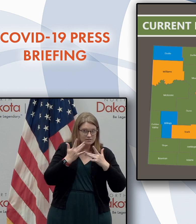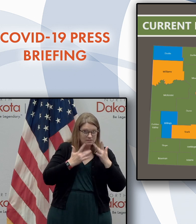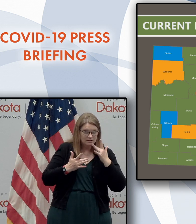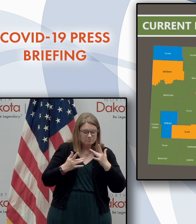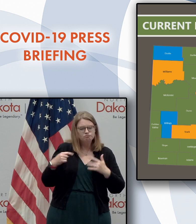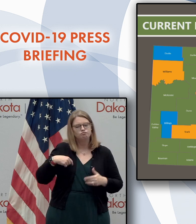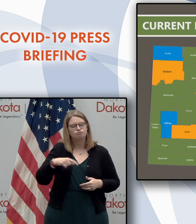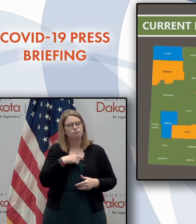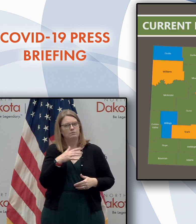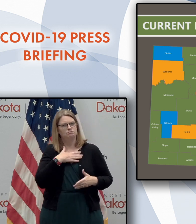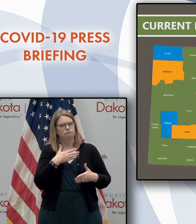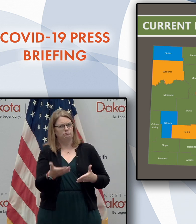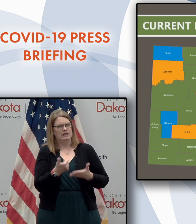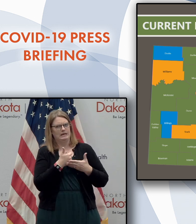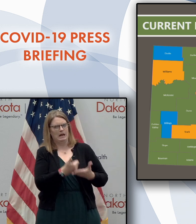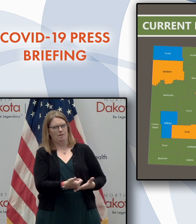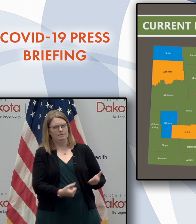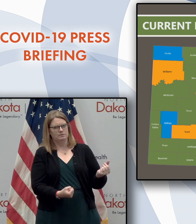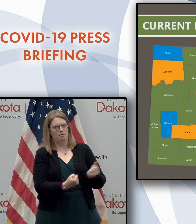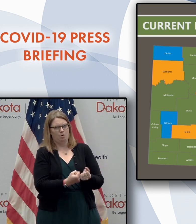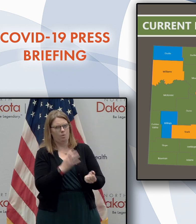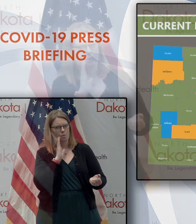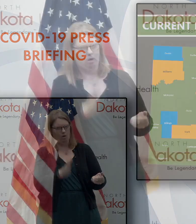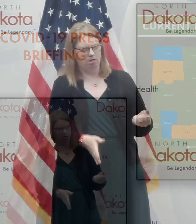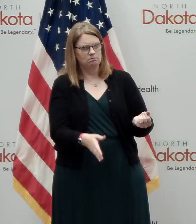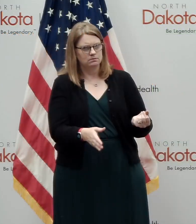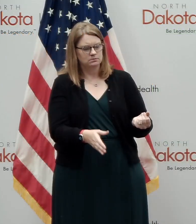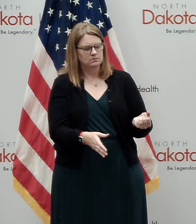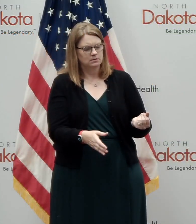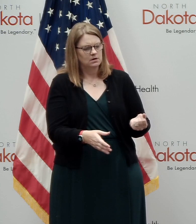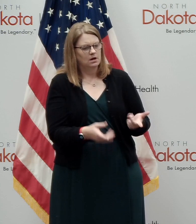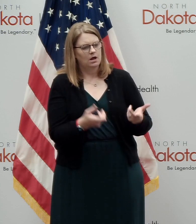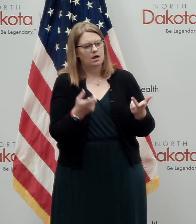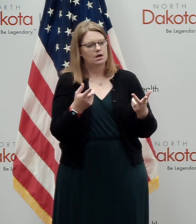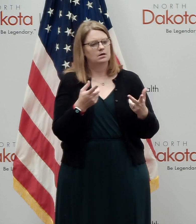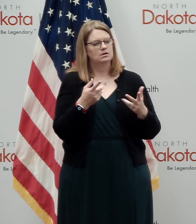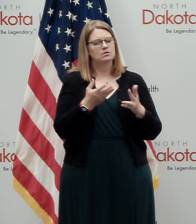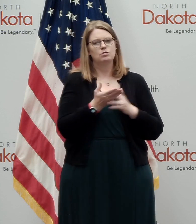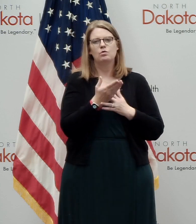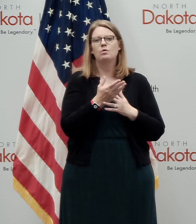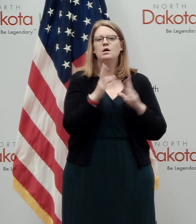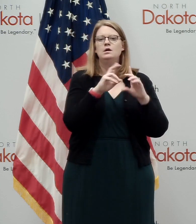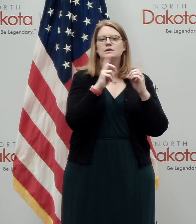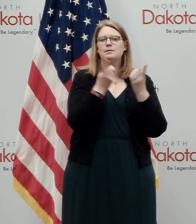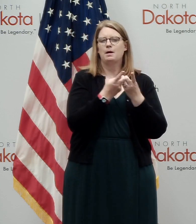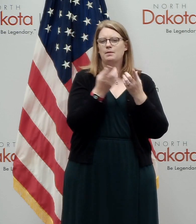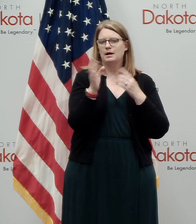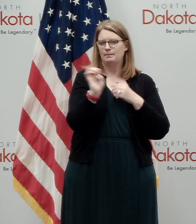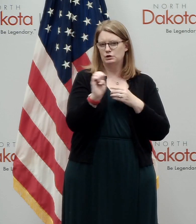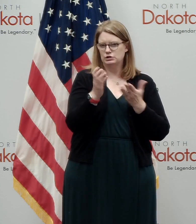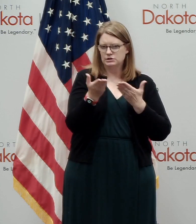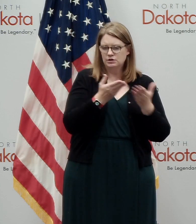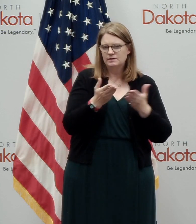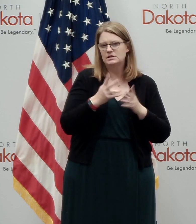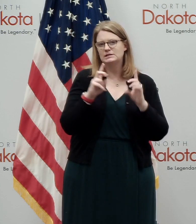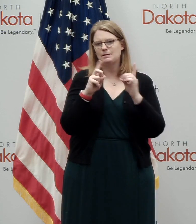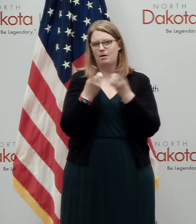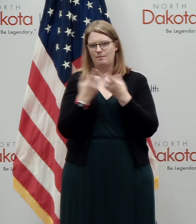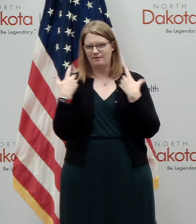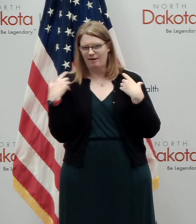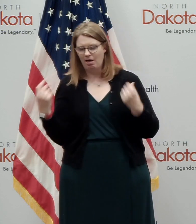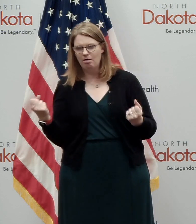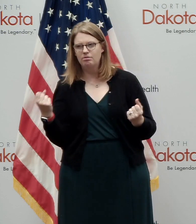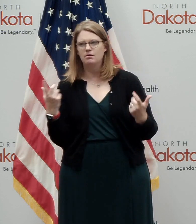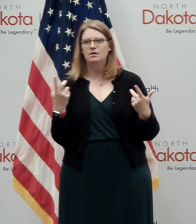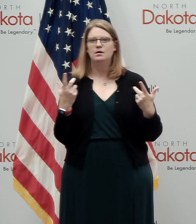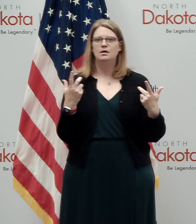and willing to help out and to support them. And again, we'll be doing this through our Department of Emergency Services, through the Department of Health, uh, with